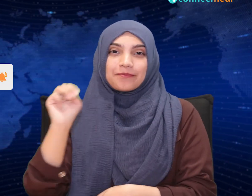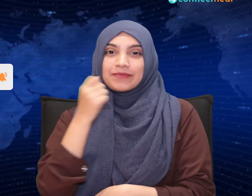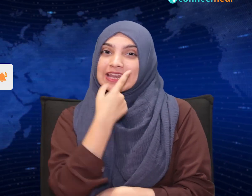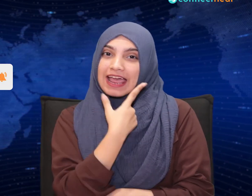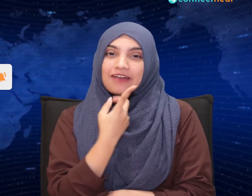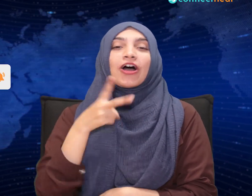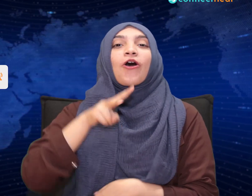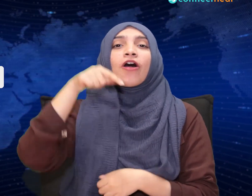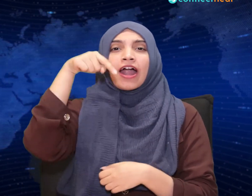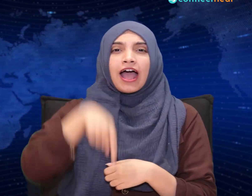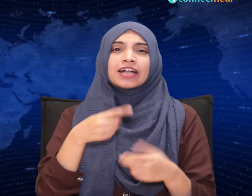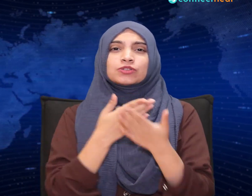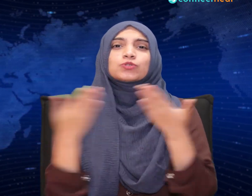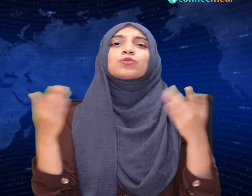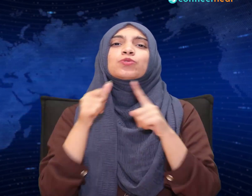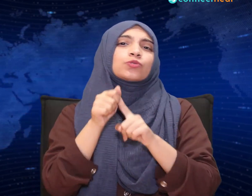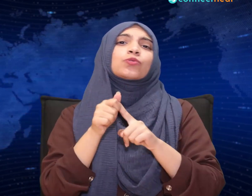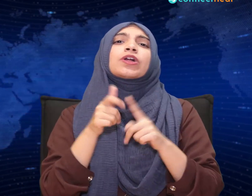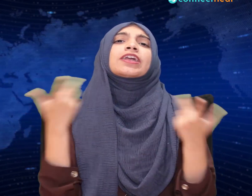and these are today's top news.